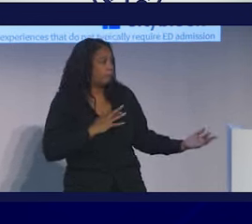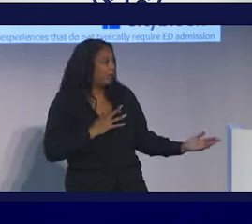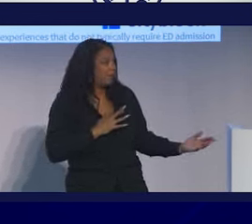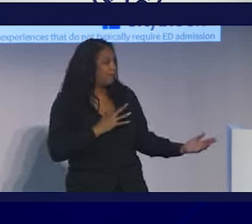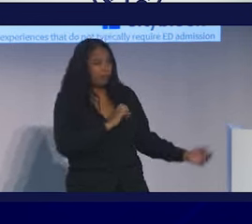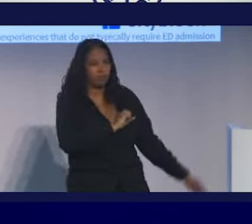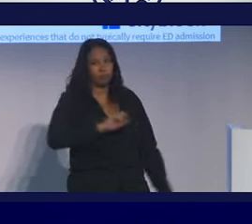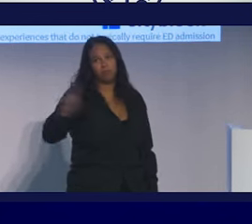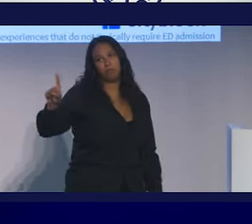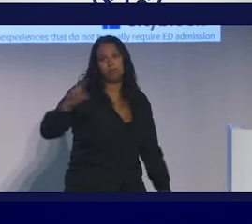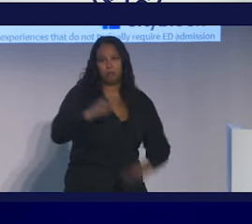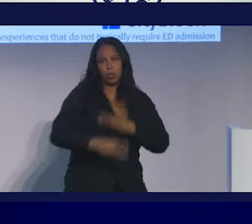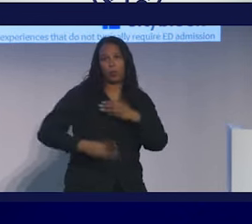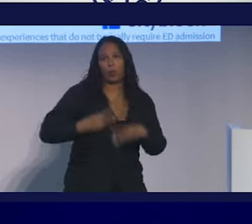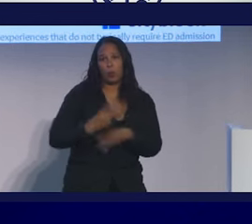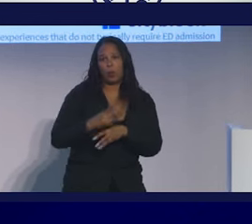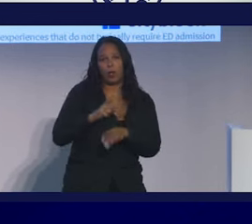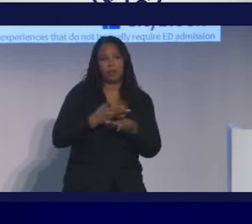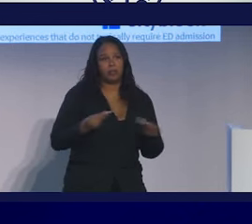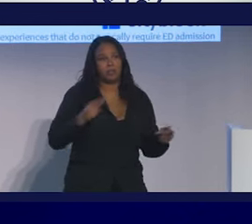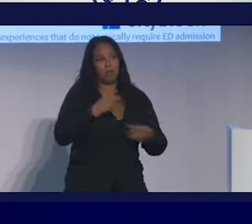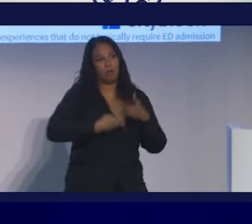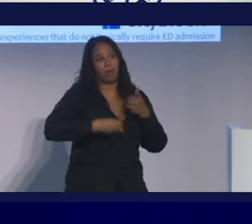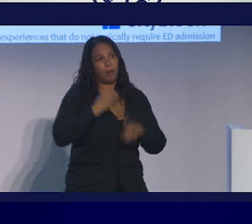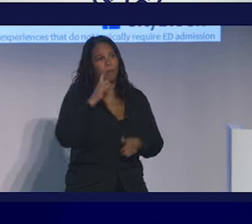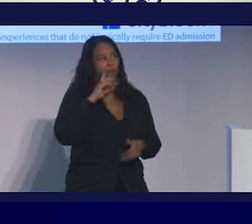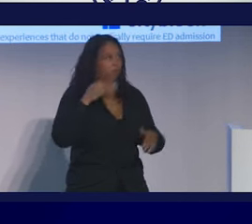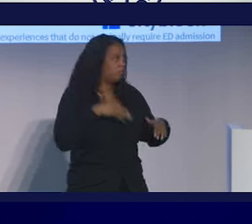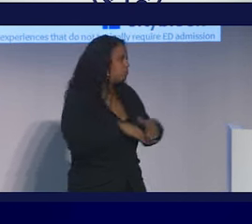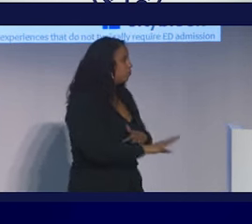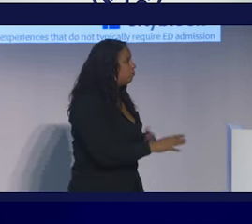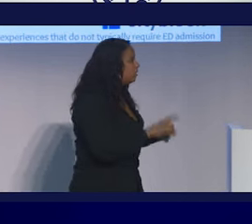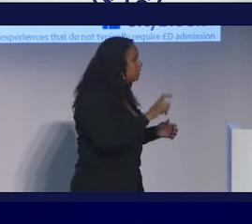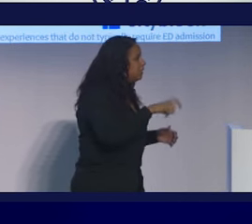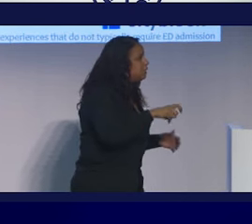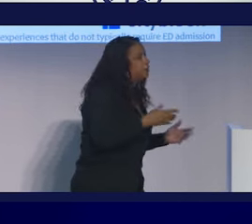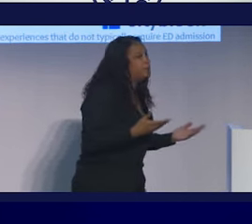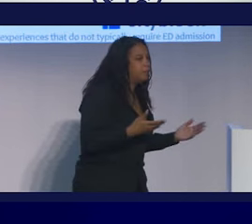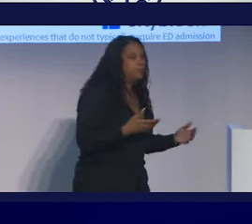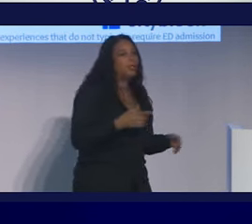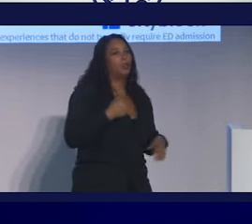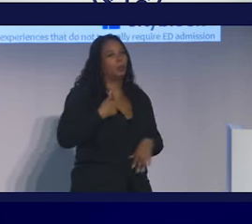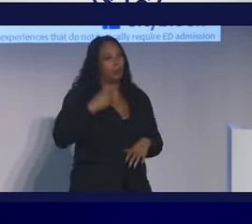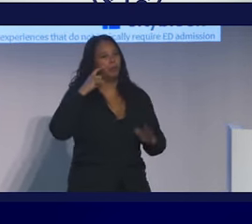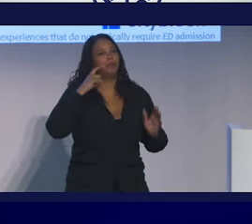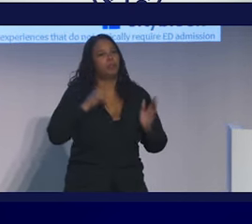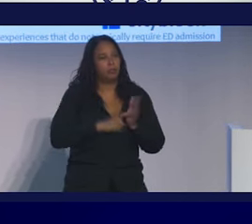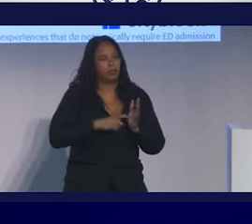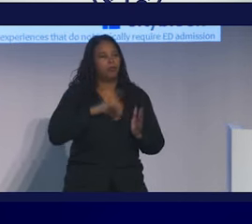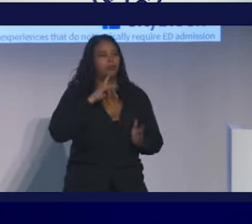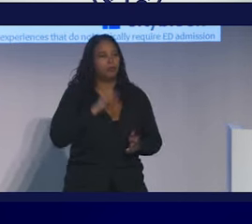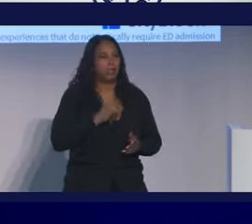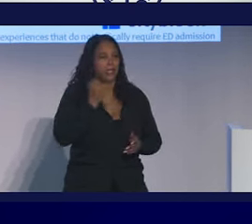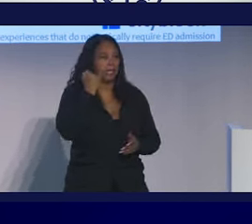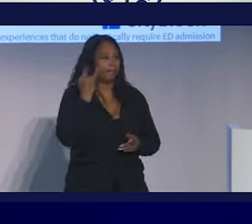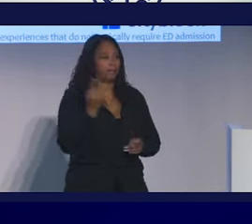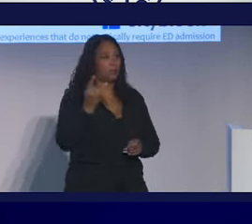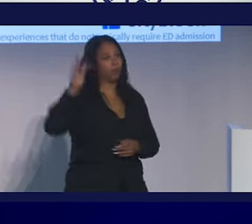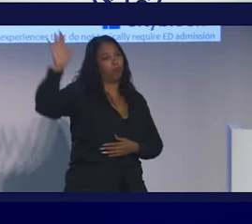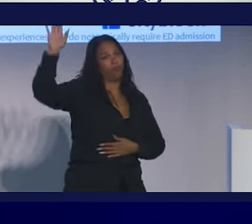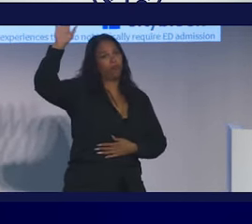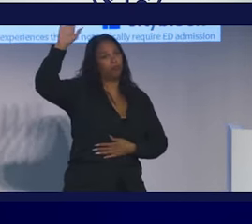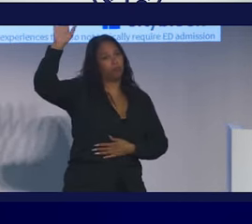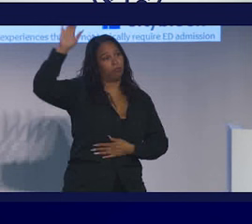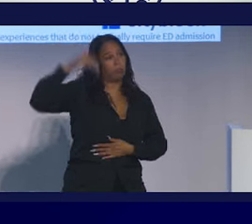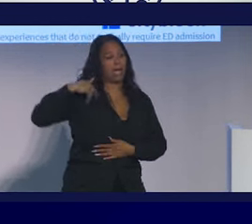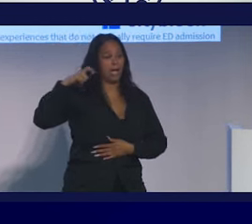into the world to go solve the problems that they came in for in the first place. And so we really recognize that when someone puts their hand up at any point to say I